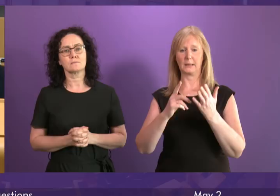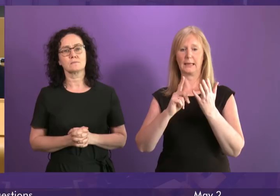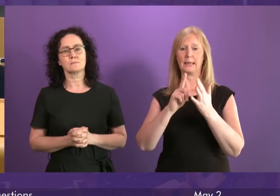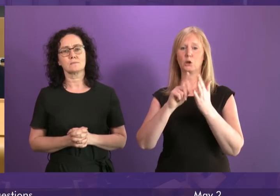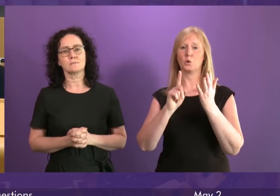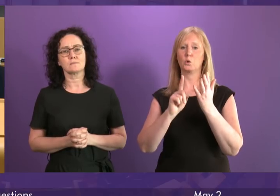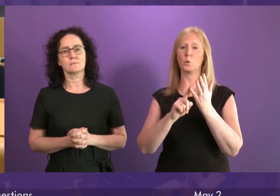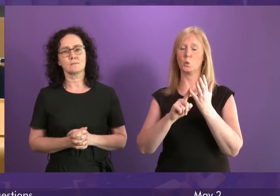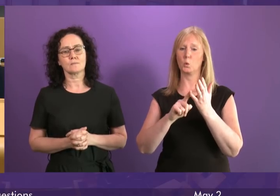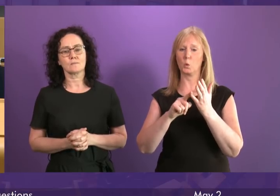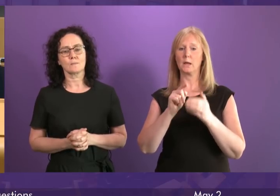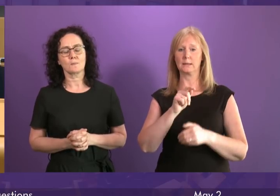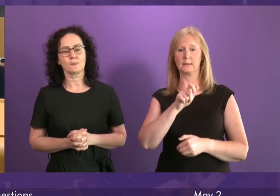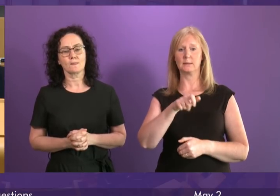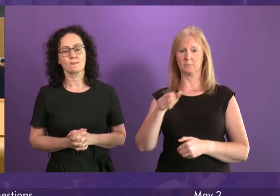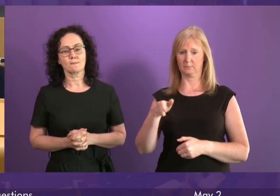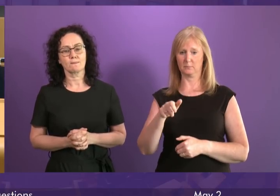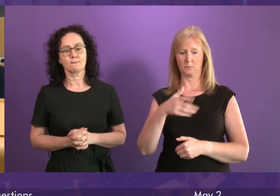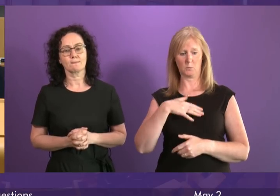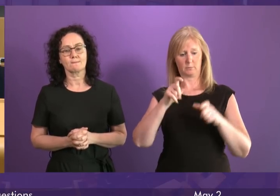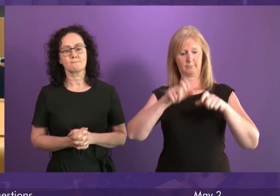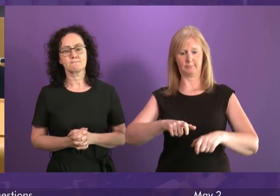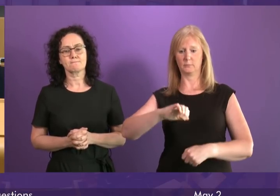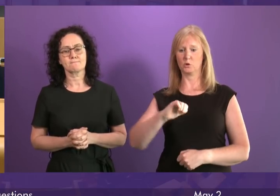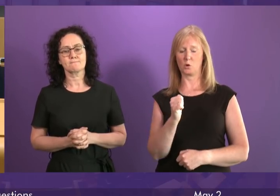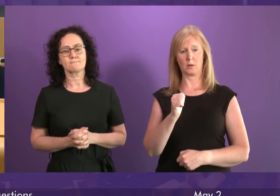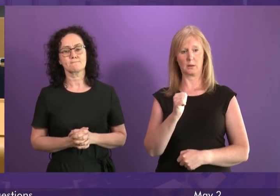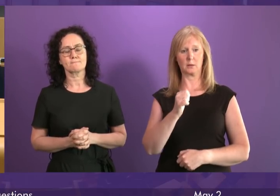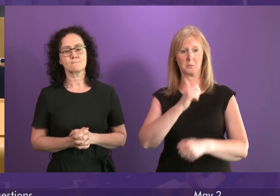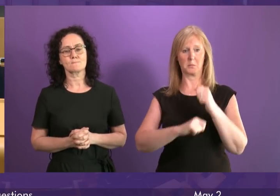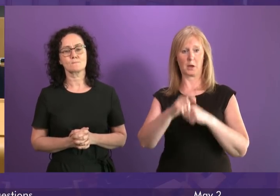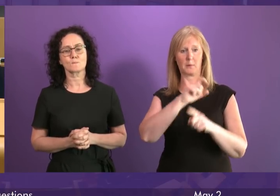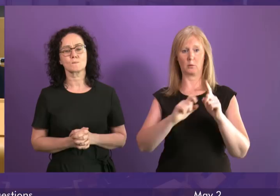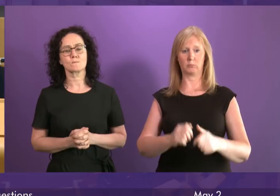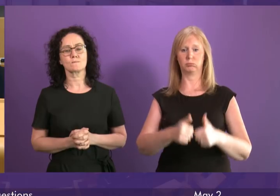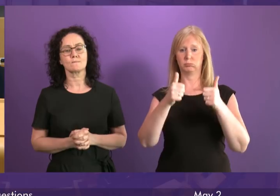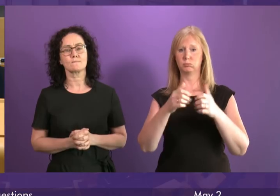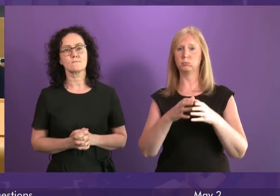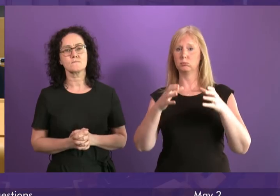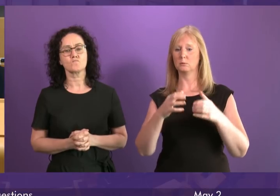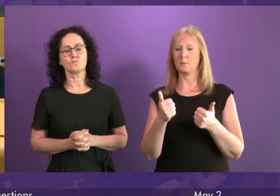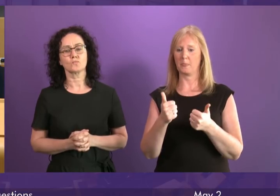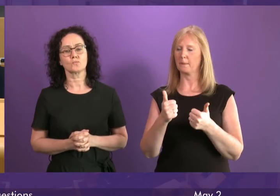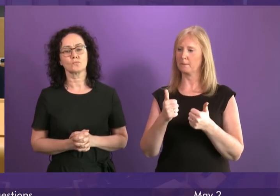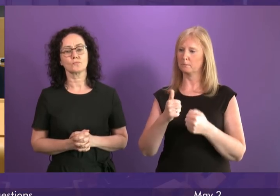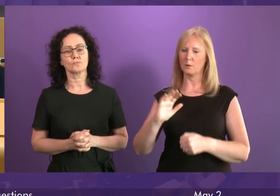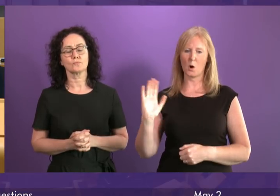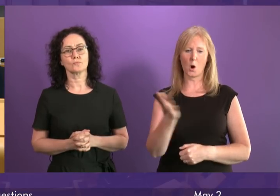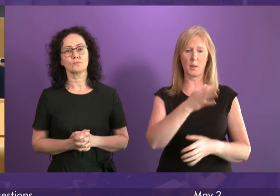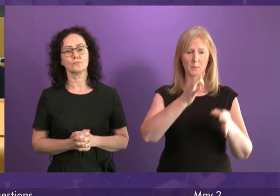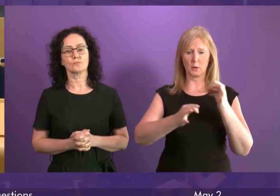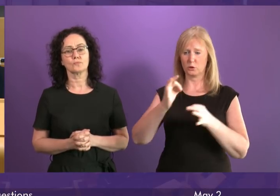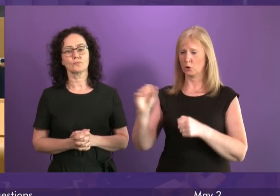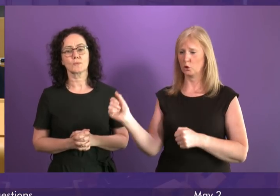to make my community their home enriching the community and there's a first minister to agree with me that's incumbent upon every Scottish politician to stand up for